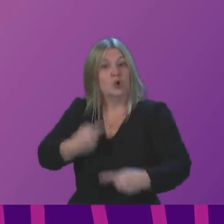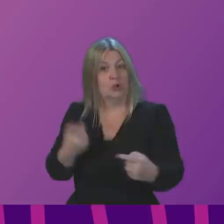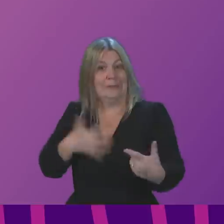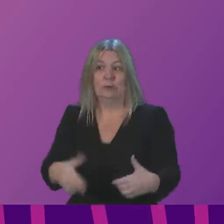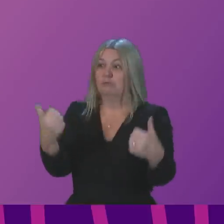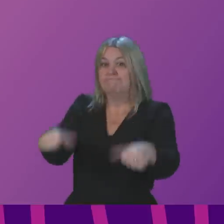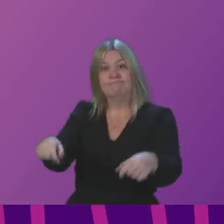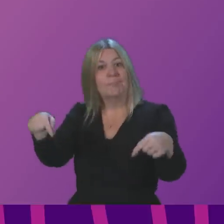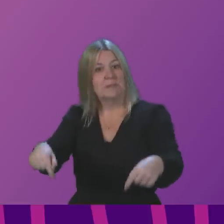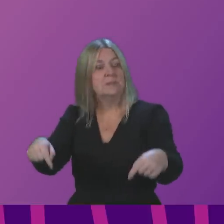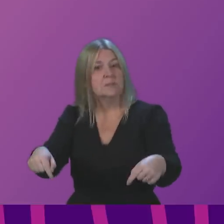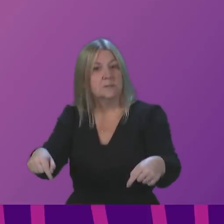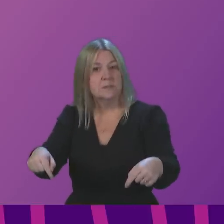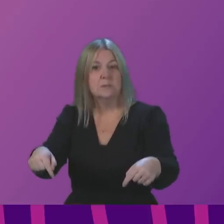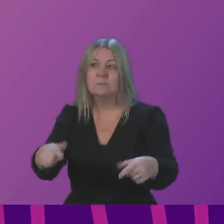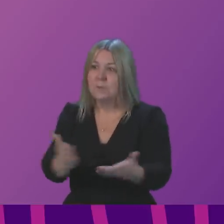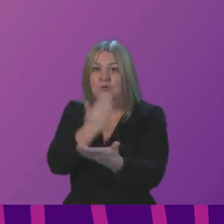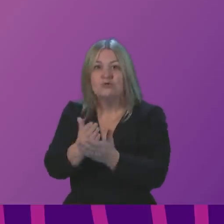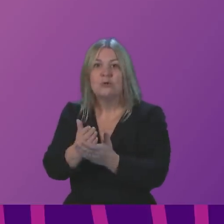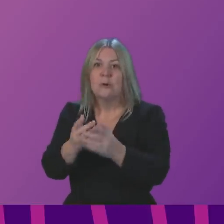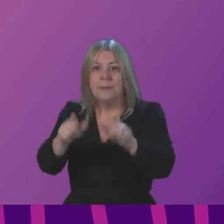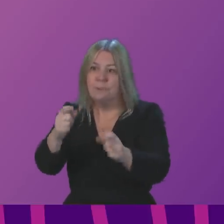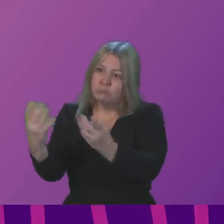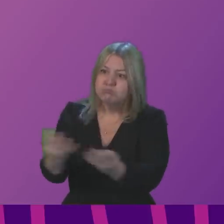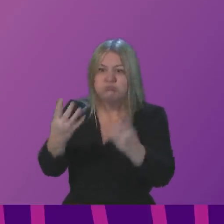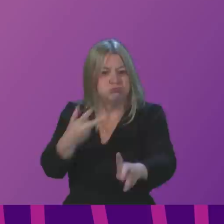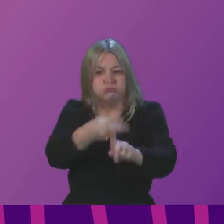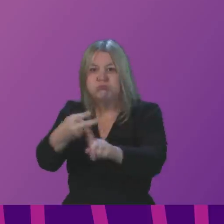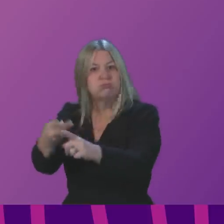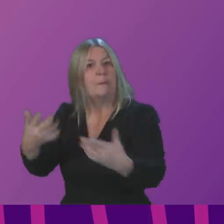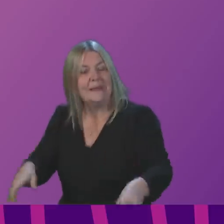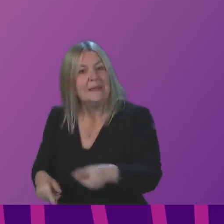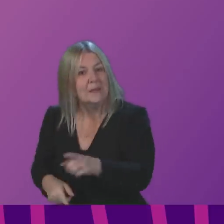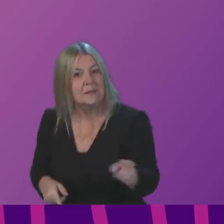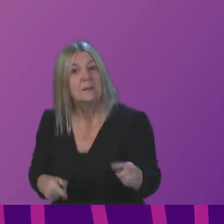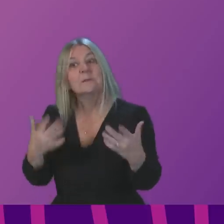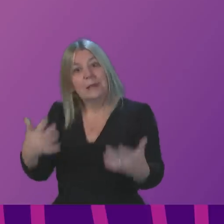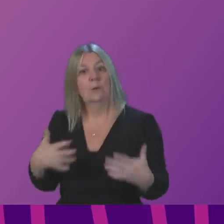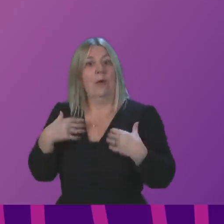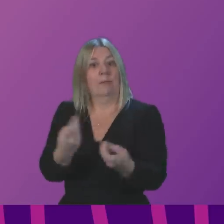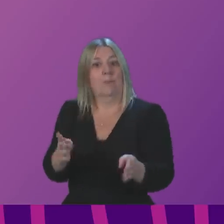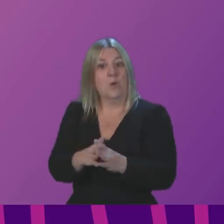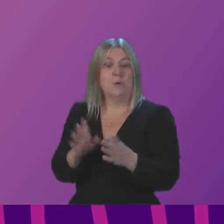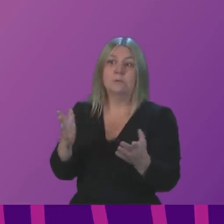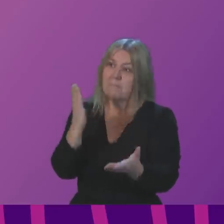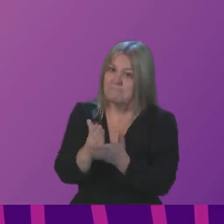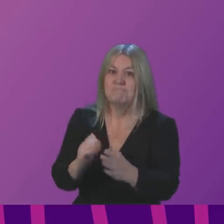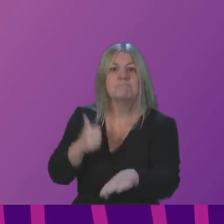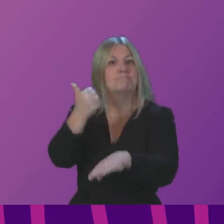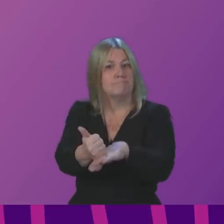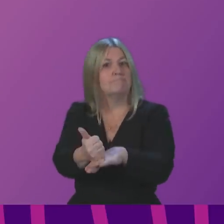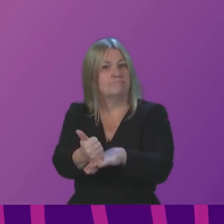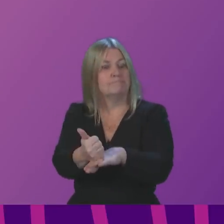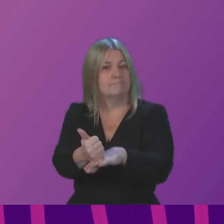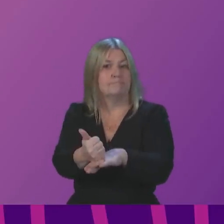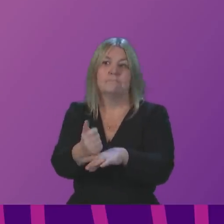vaccination programme. And that is a process that health boards are now implementing to make sure that they are giving effect